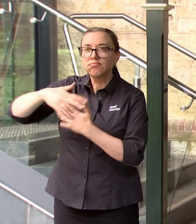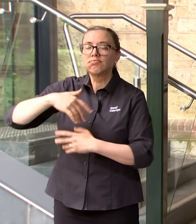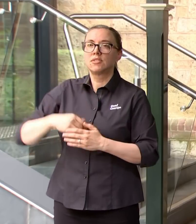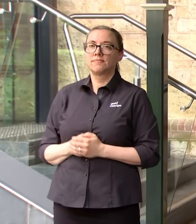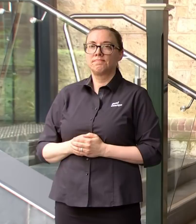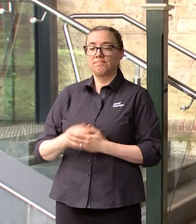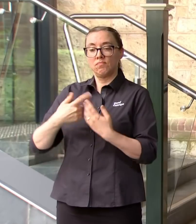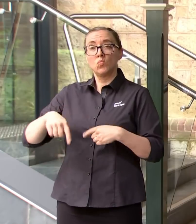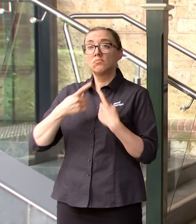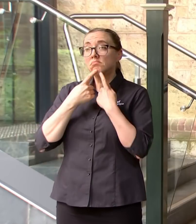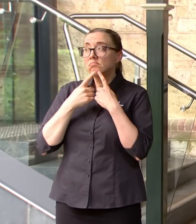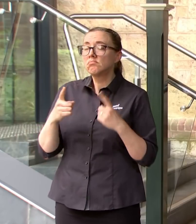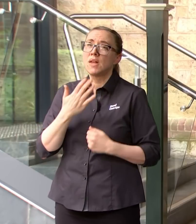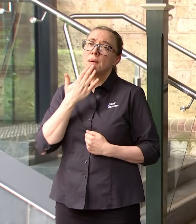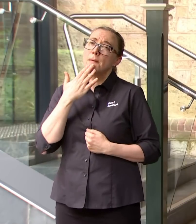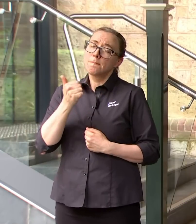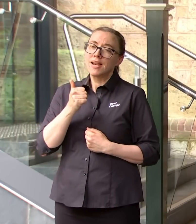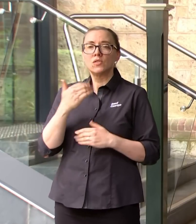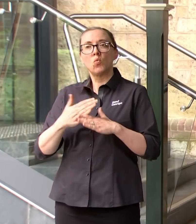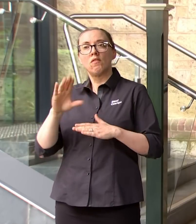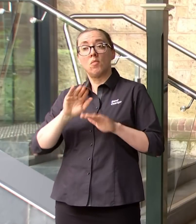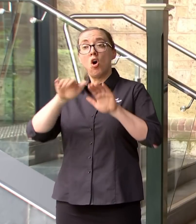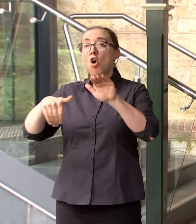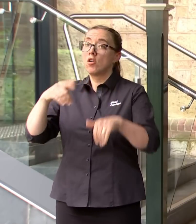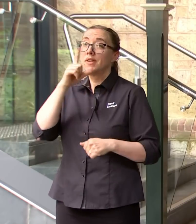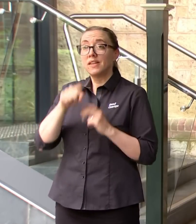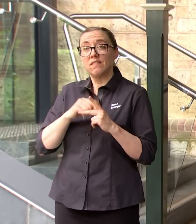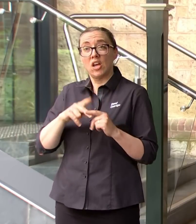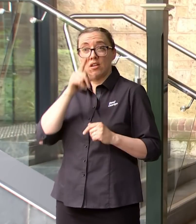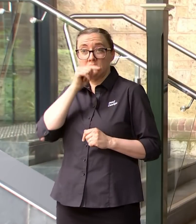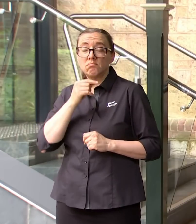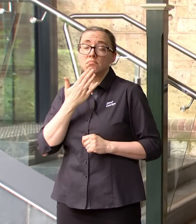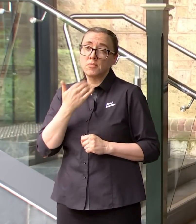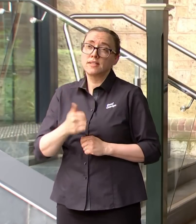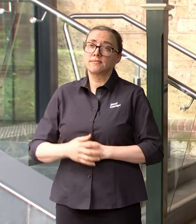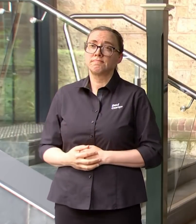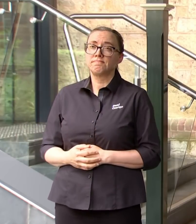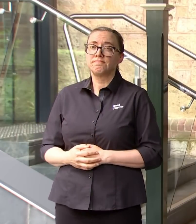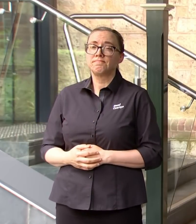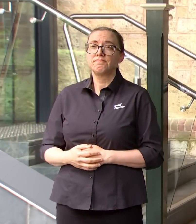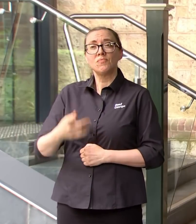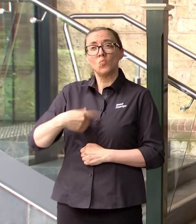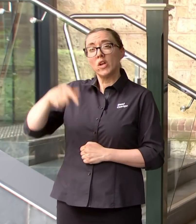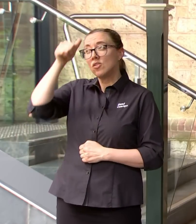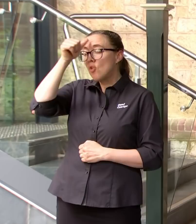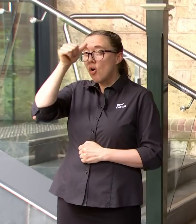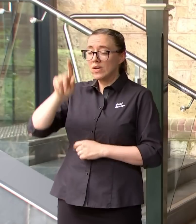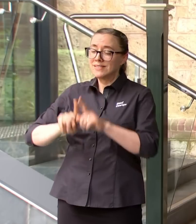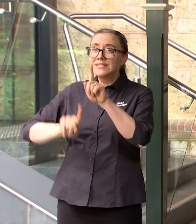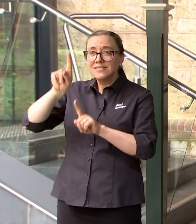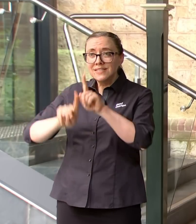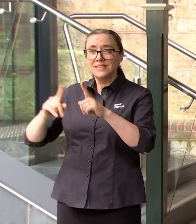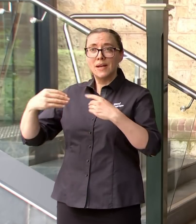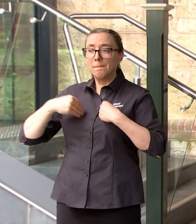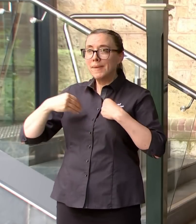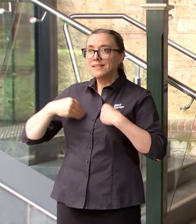to work from home. We don't take these decisions lightly. We know that it has severe impacts upon CBD businesses when we